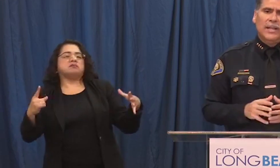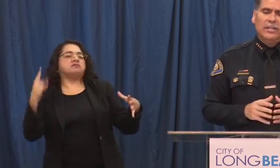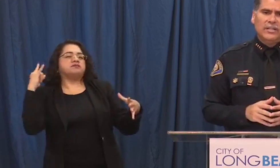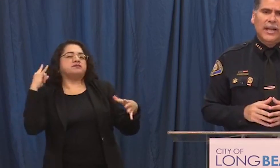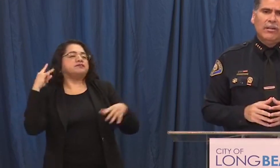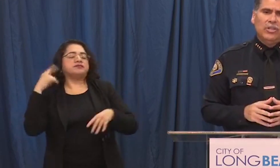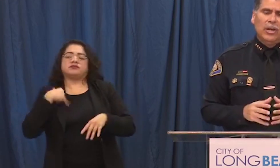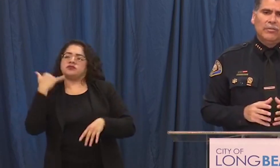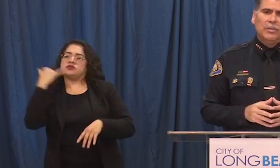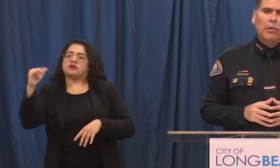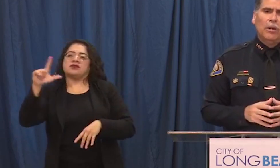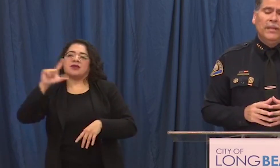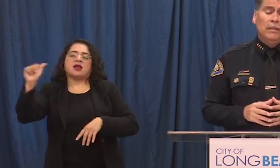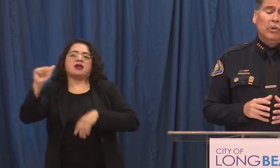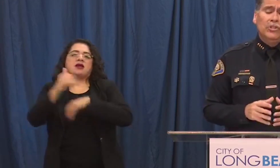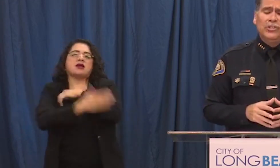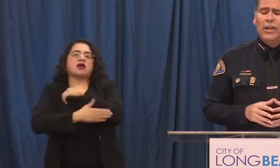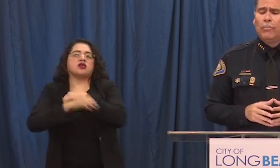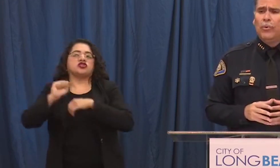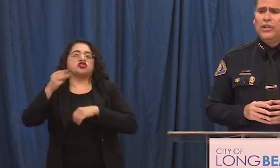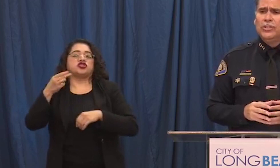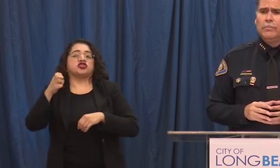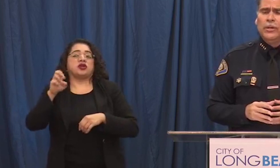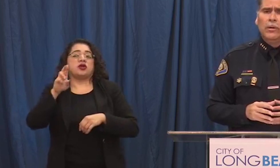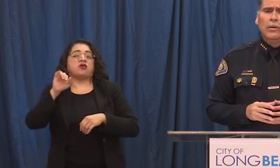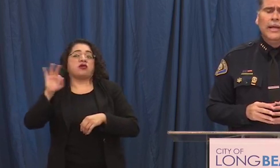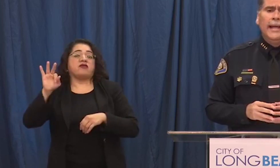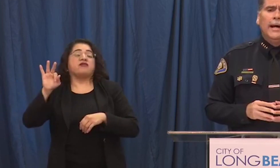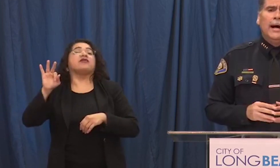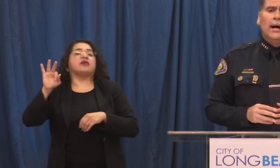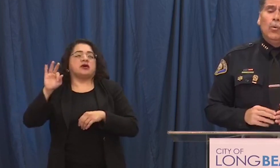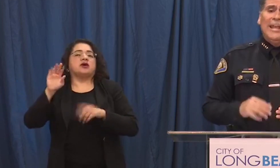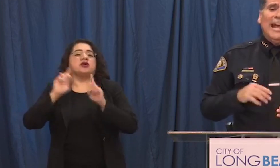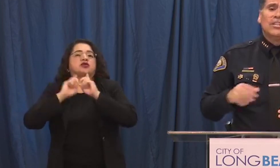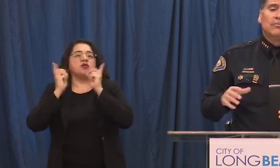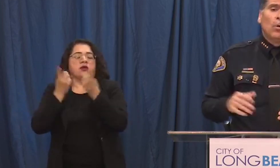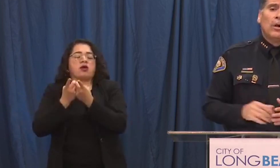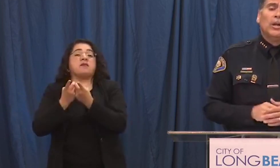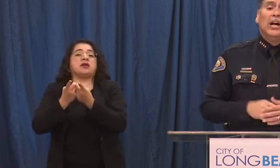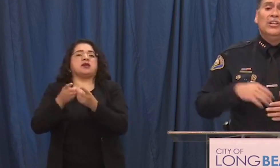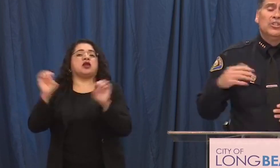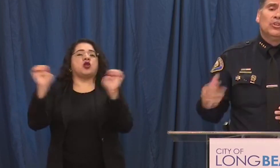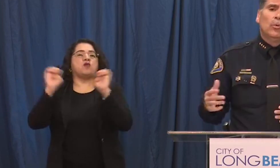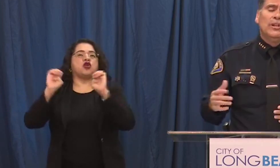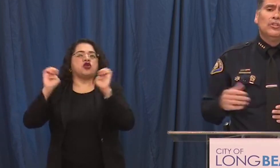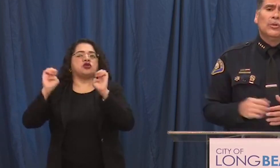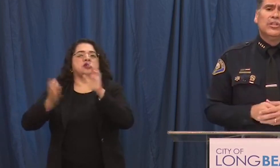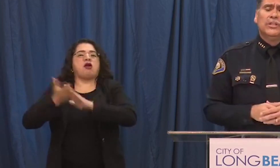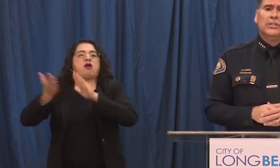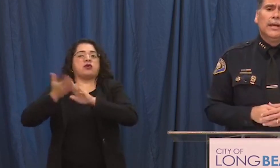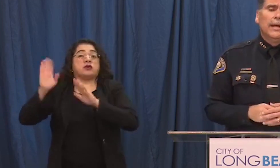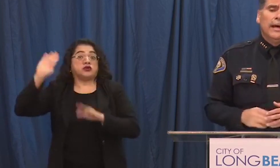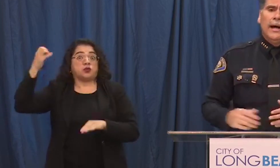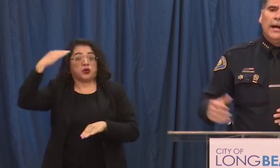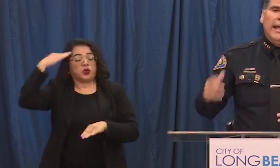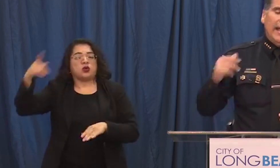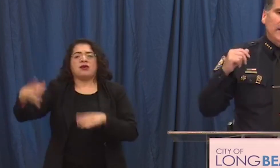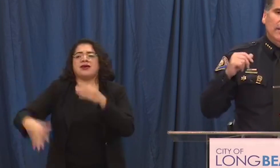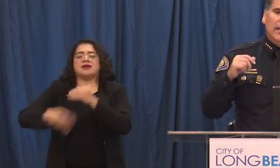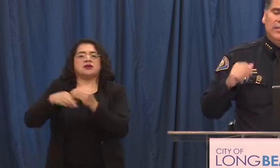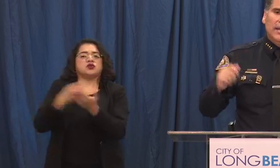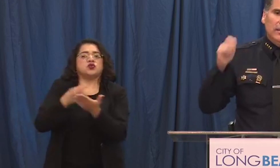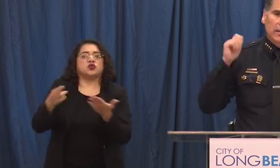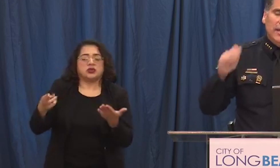the Los Angeles County Sheriff's Department Emergency Operations Bureau uh we asked for additional resources uh